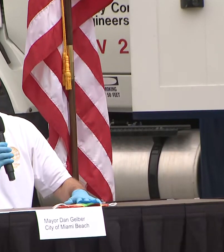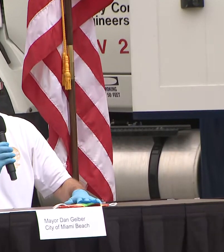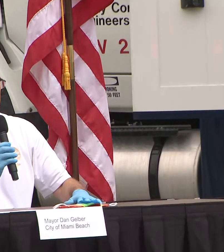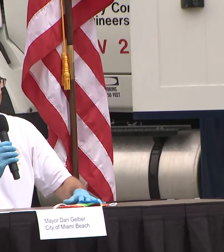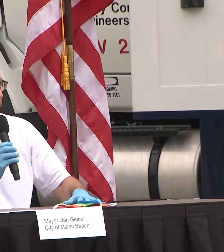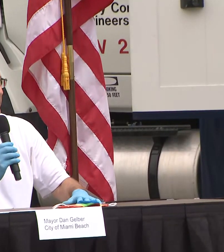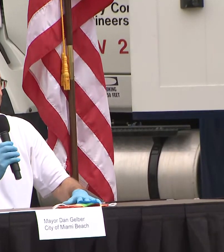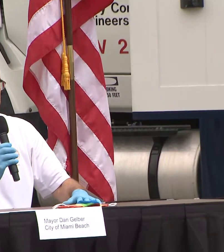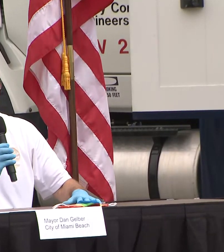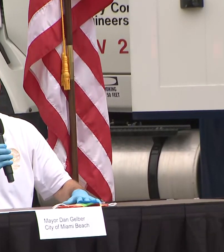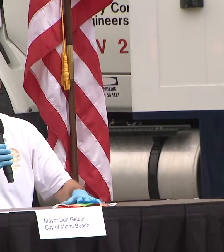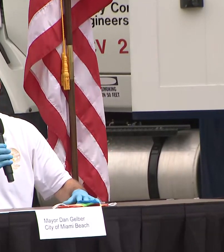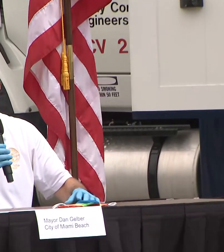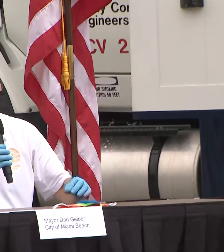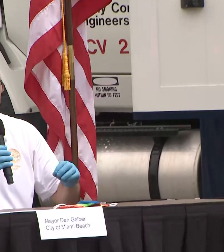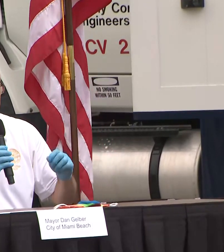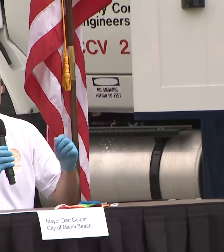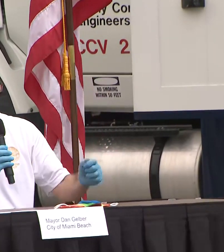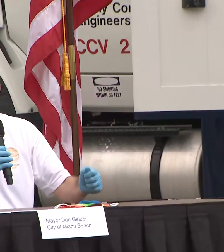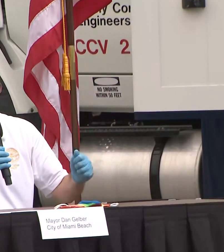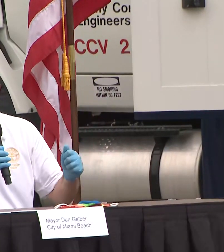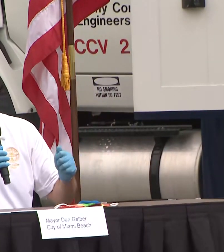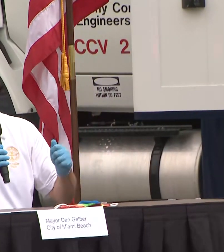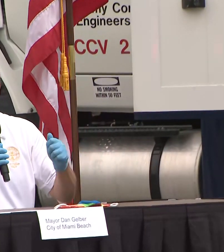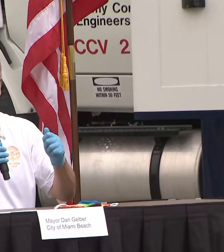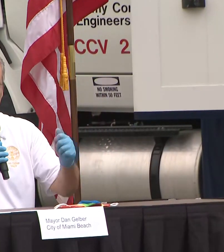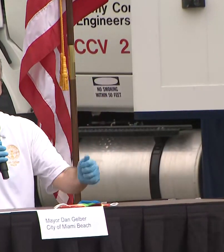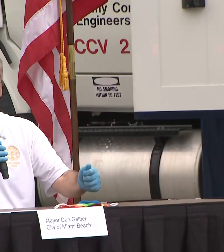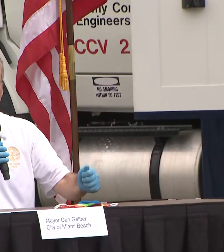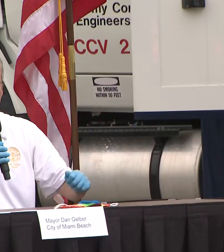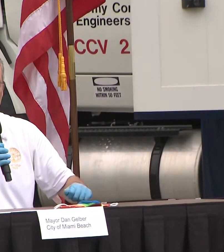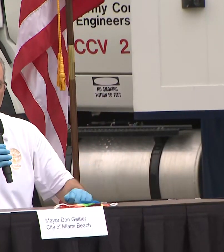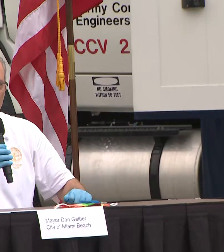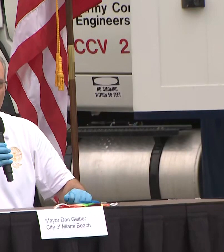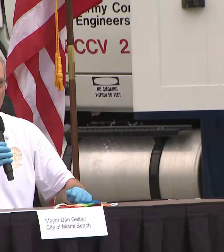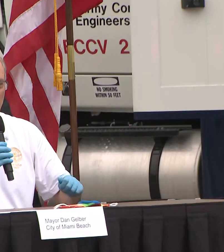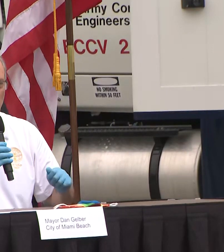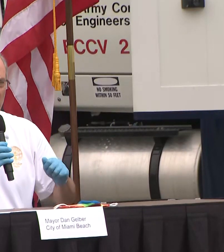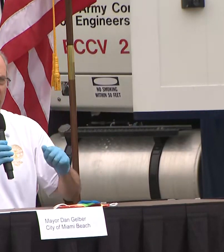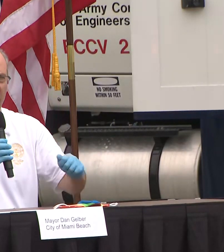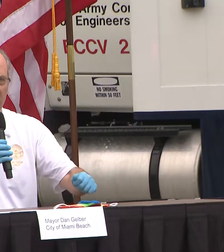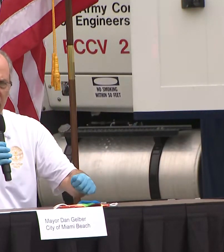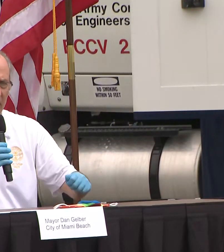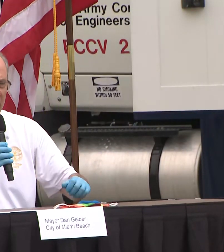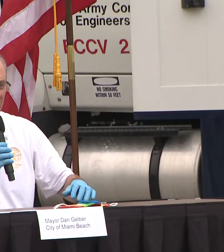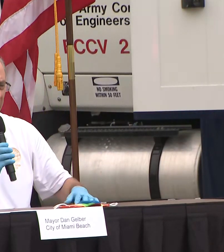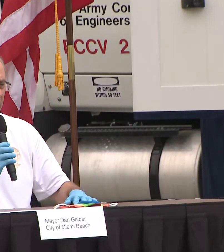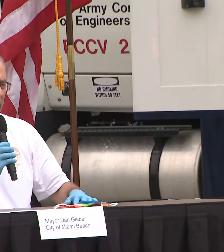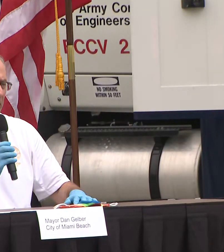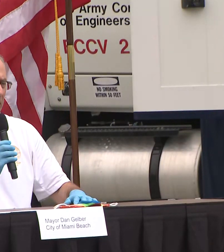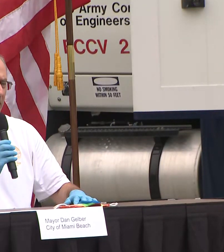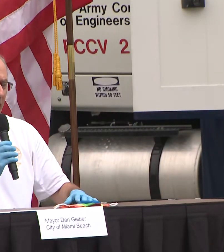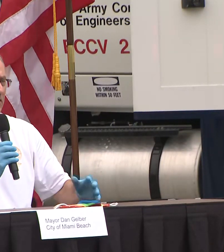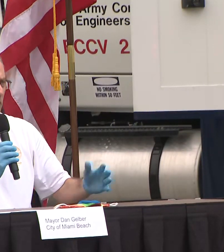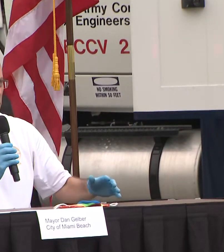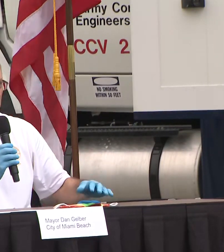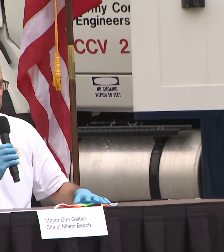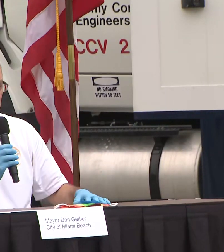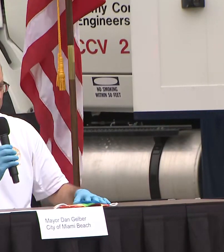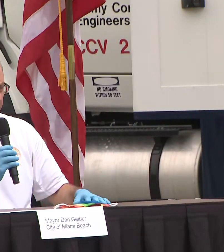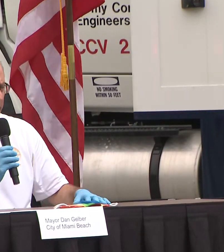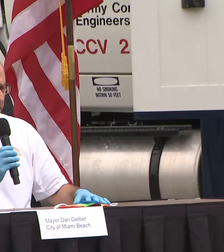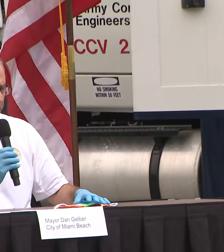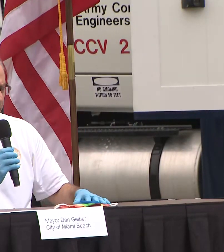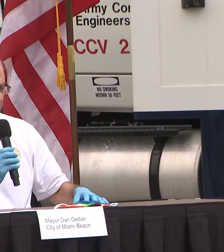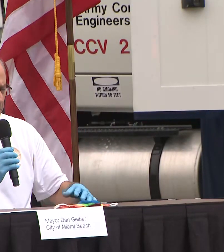CDC guideline each time it's came up it's it's been enacted as an emergency order we want to lean into this and and that's why